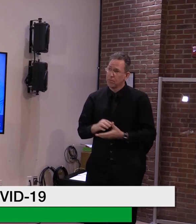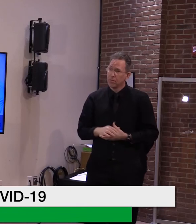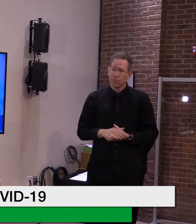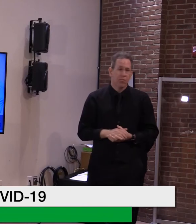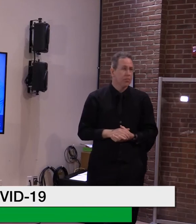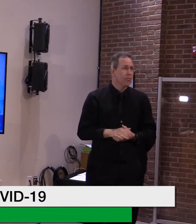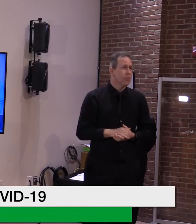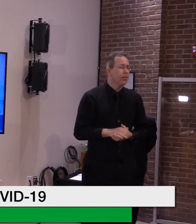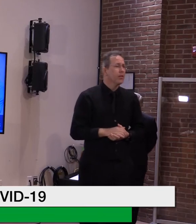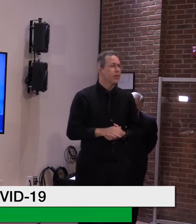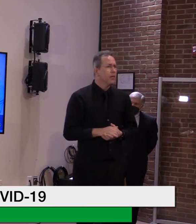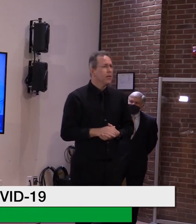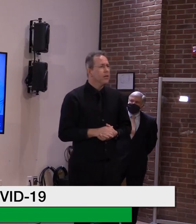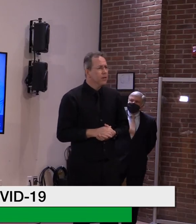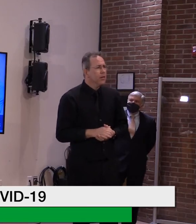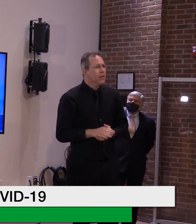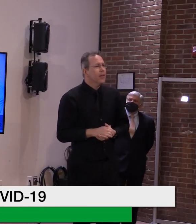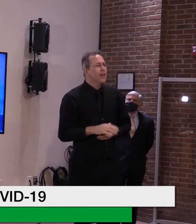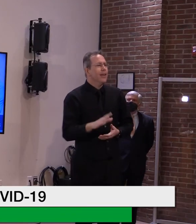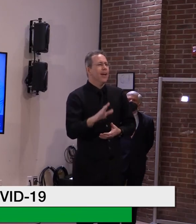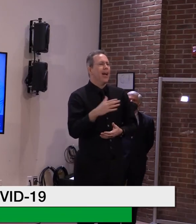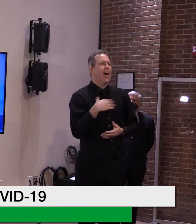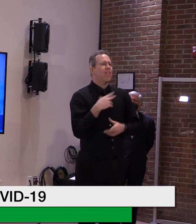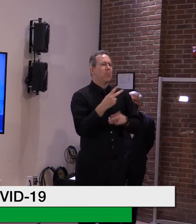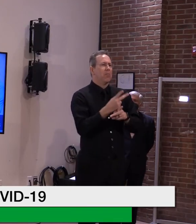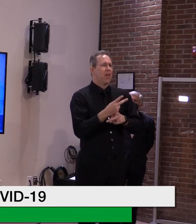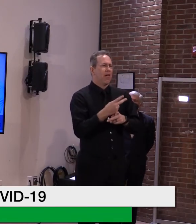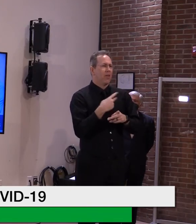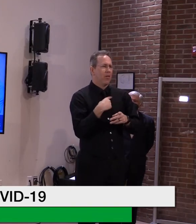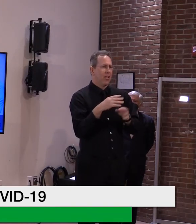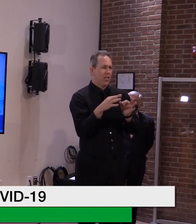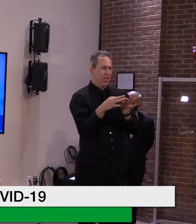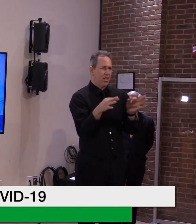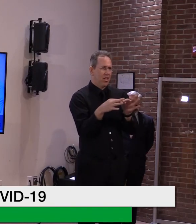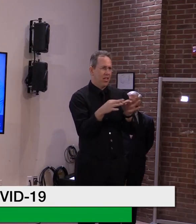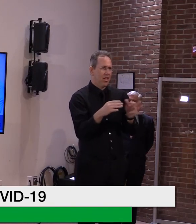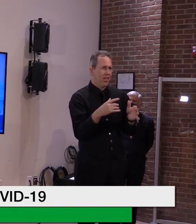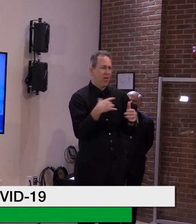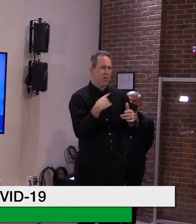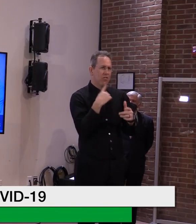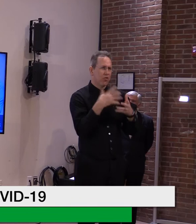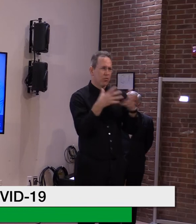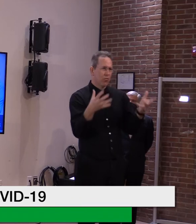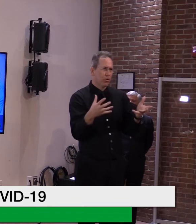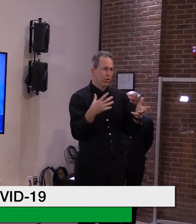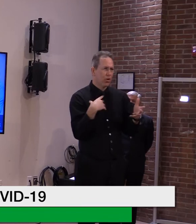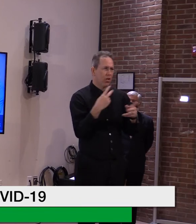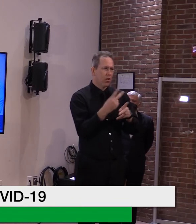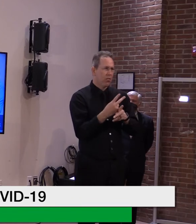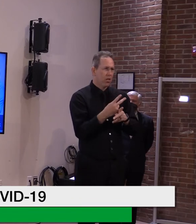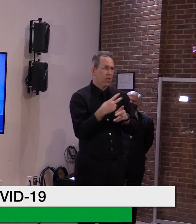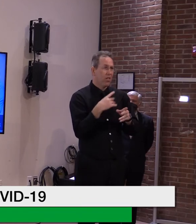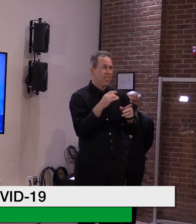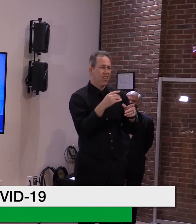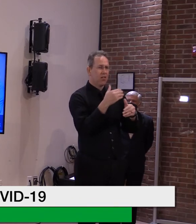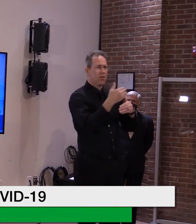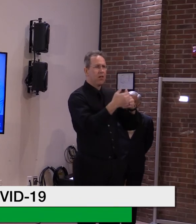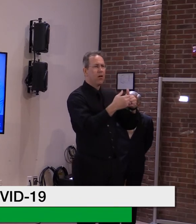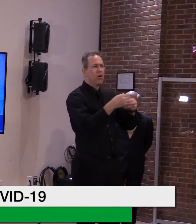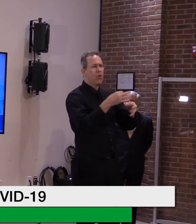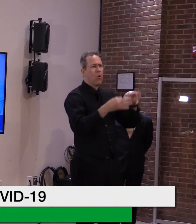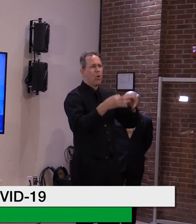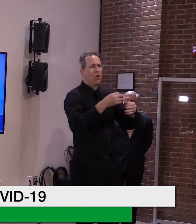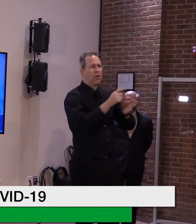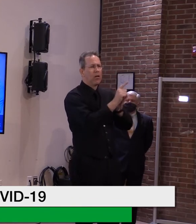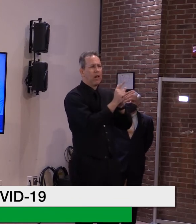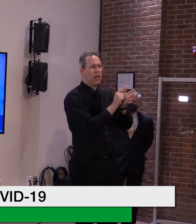Yeah, I'll be careful to not say too much because this is an ongoing proceeding, but our state epidemiologist,